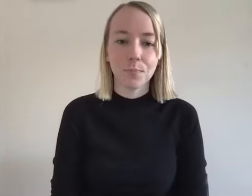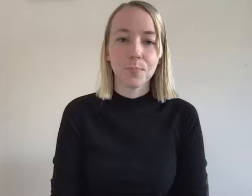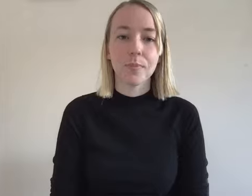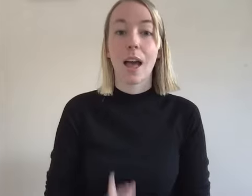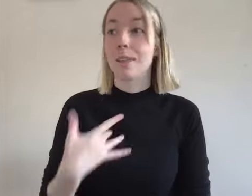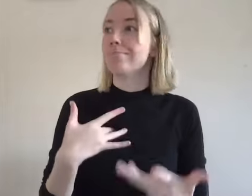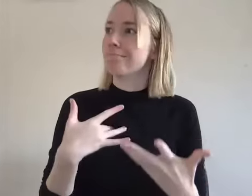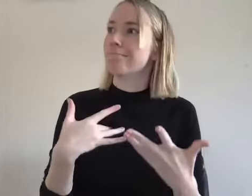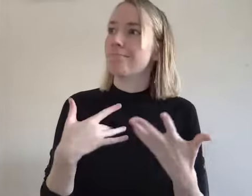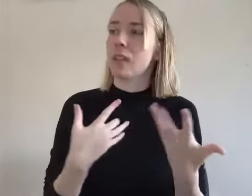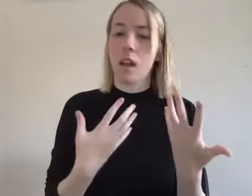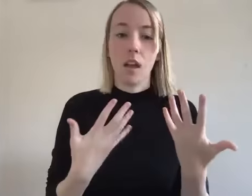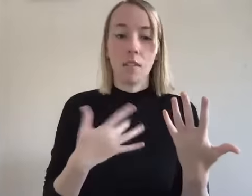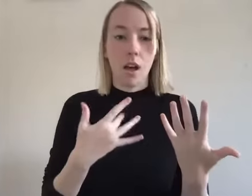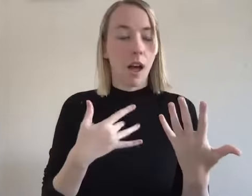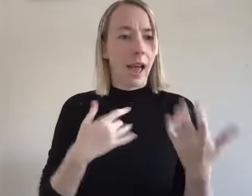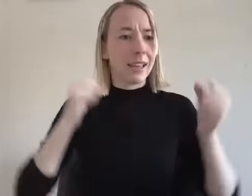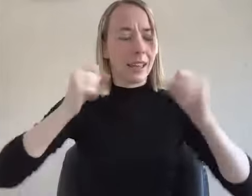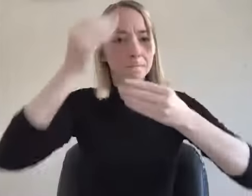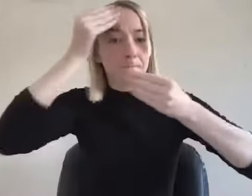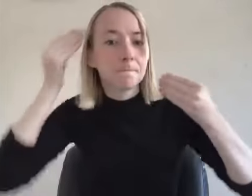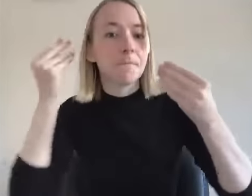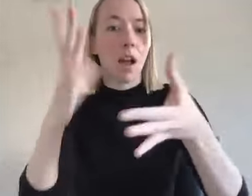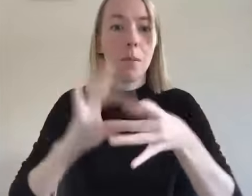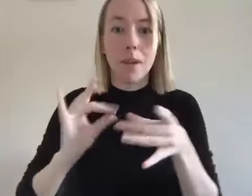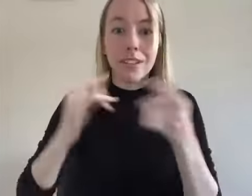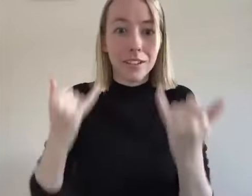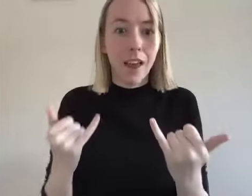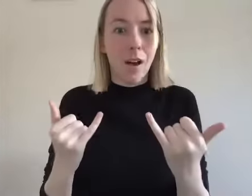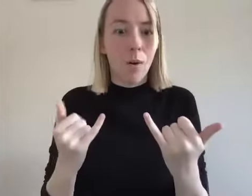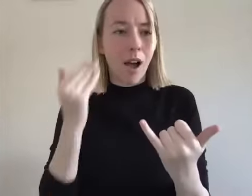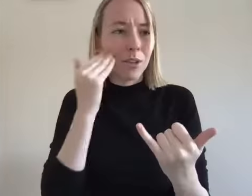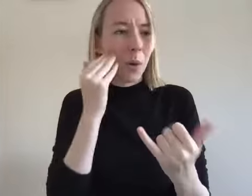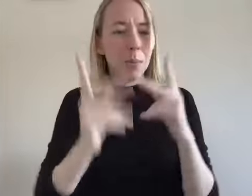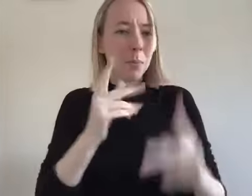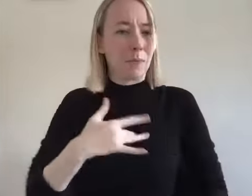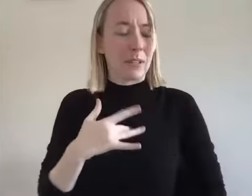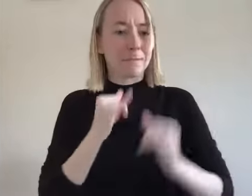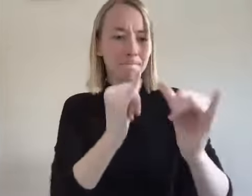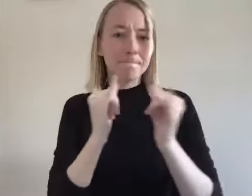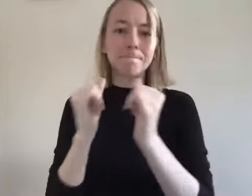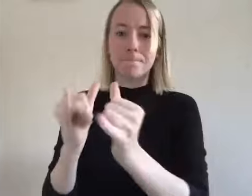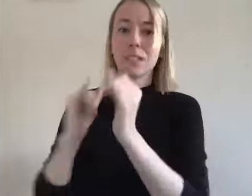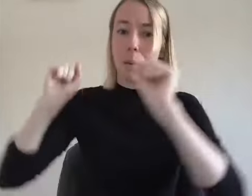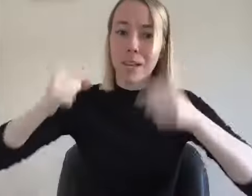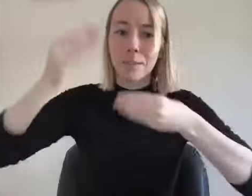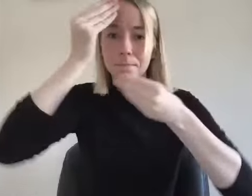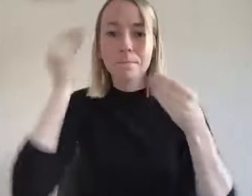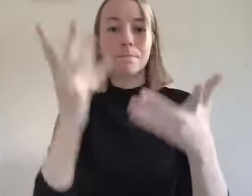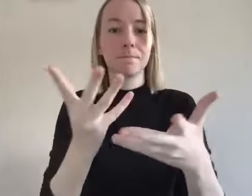you know i could then actually carry the message easier to people who i knew felt like me you know so